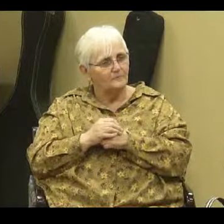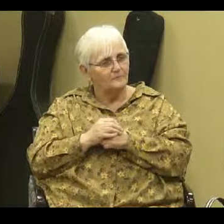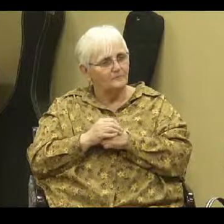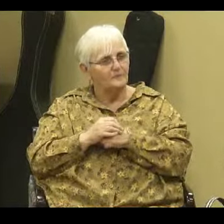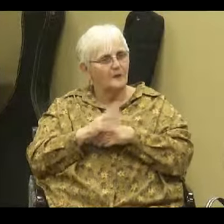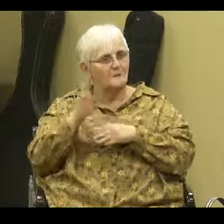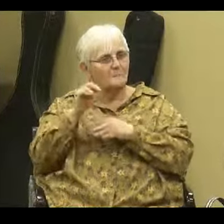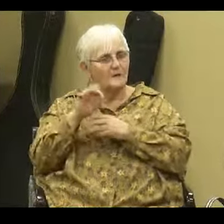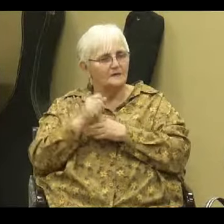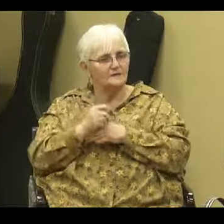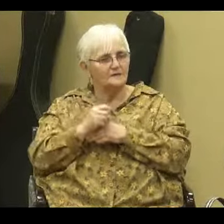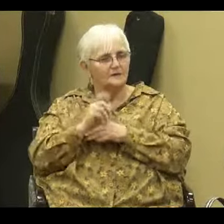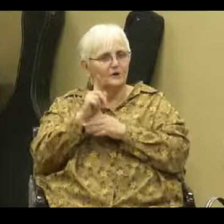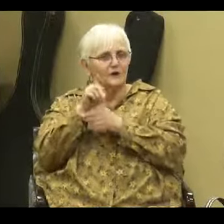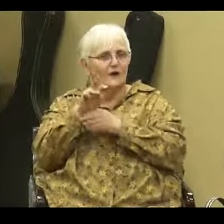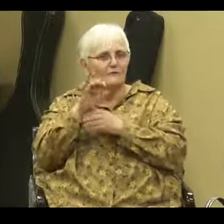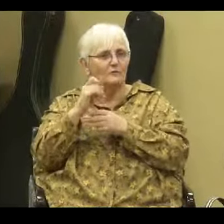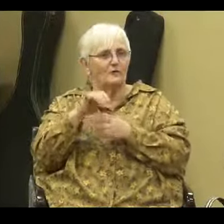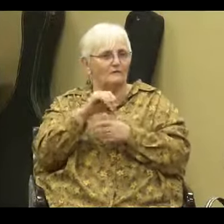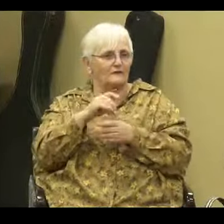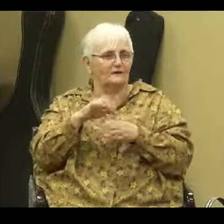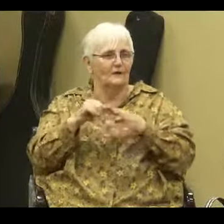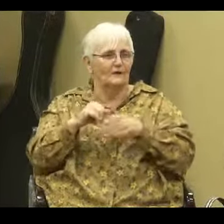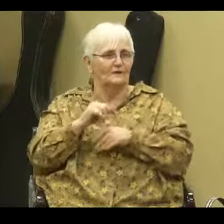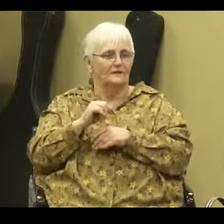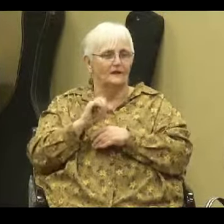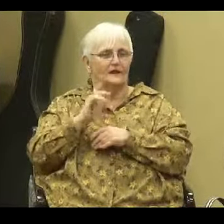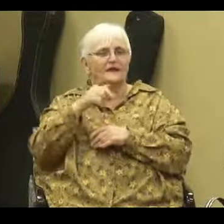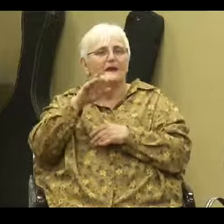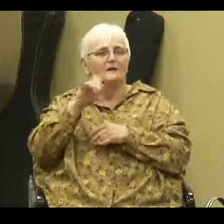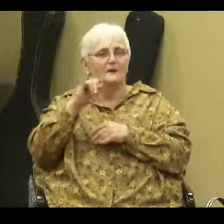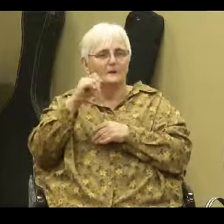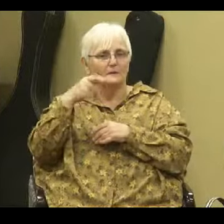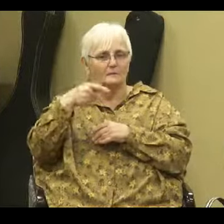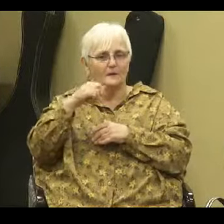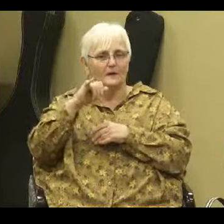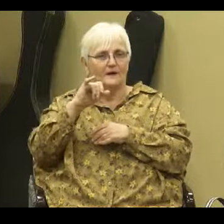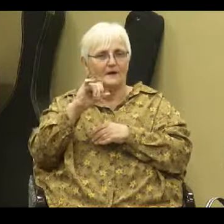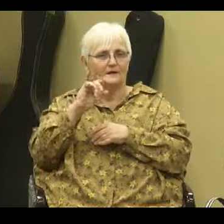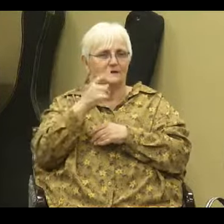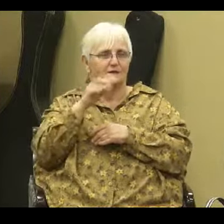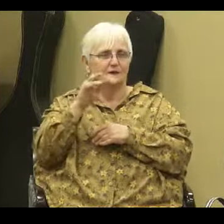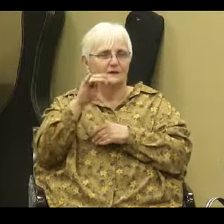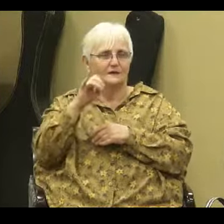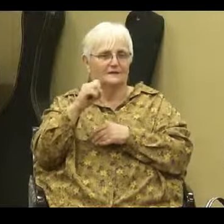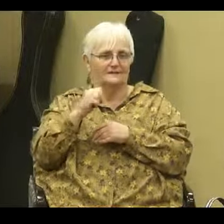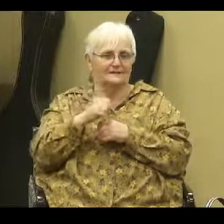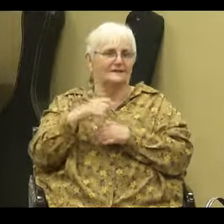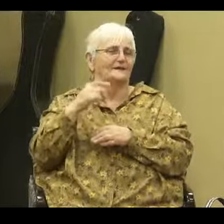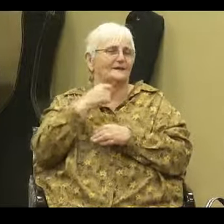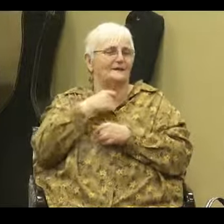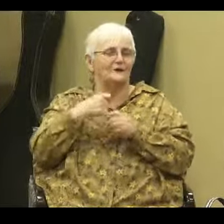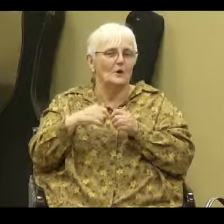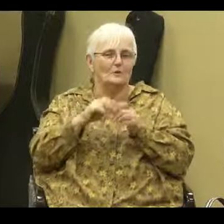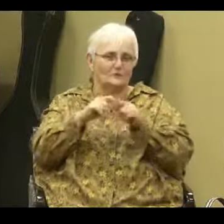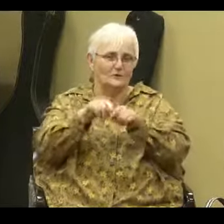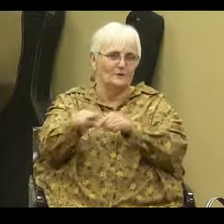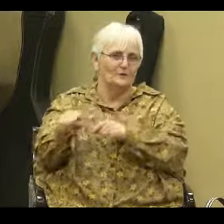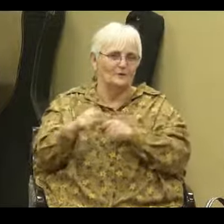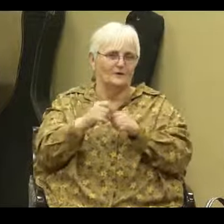messenger dog or whatever those things are called carry a pigeon messenger dog hallelujah there's mysteries with your name on it